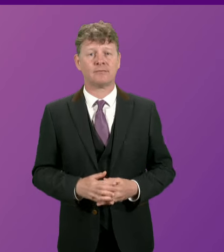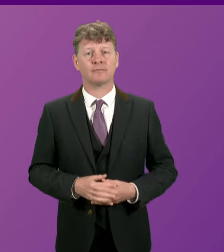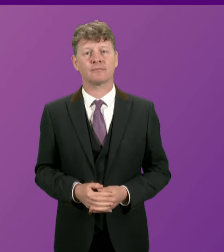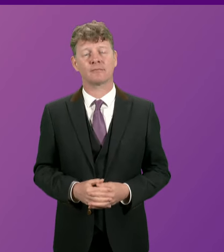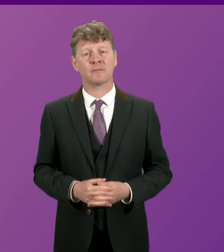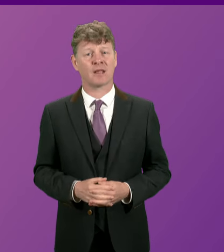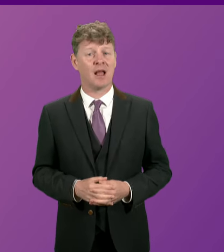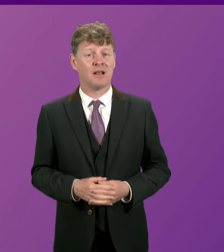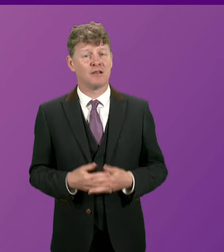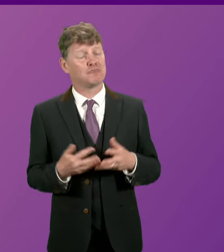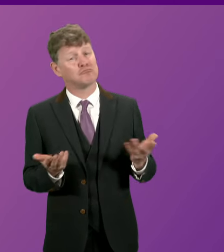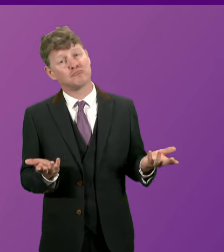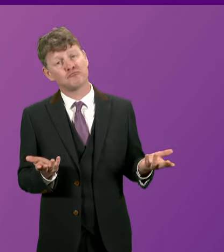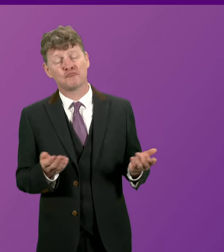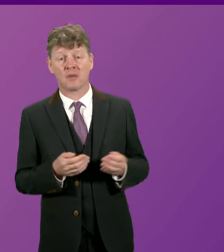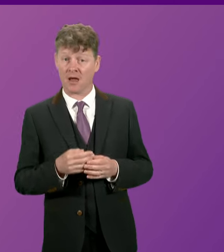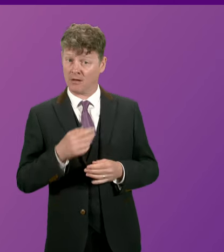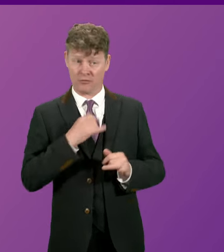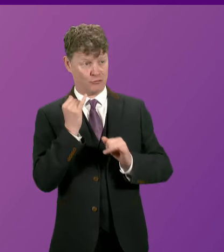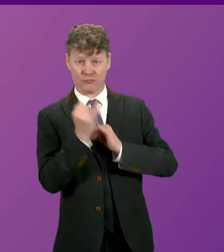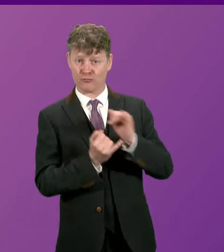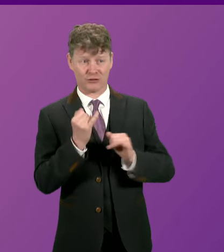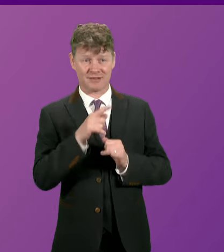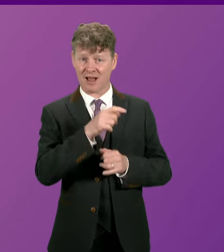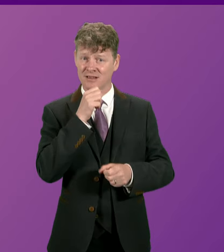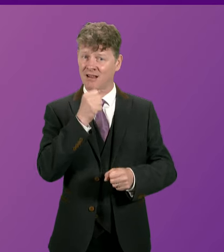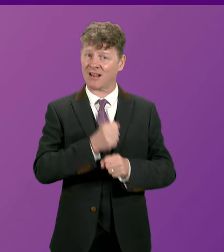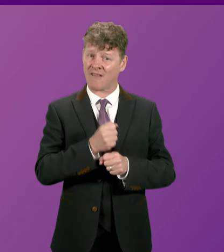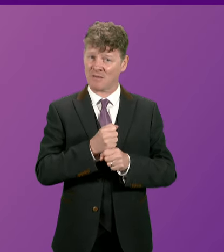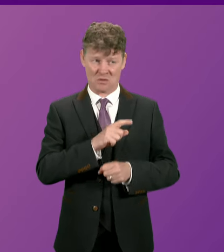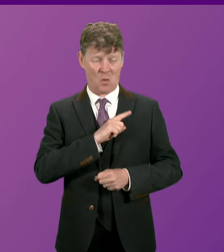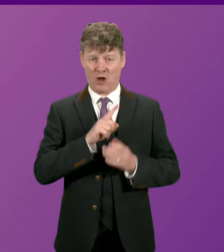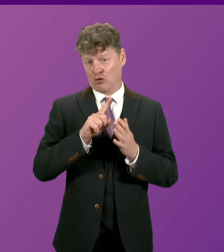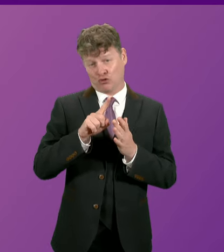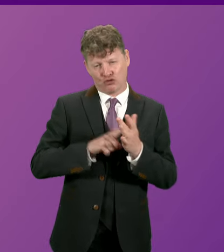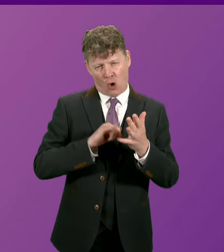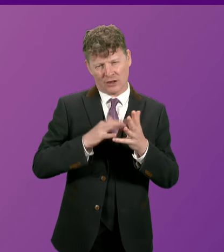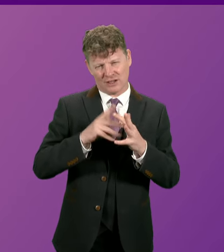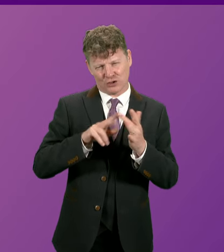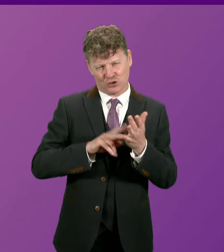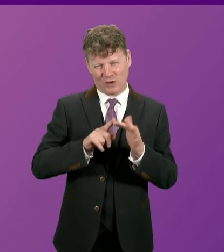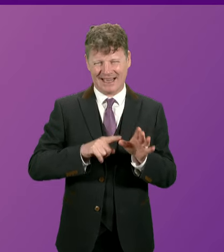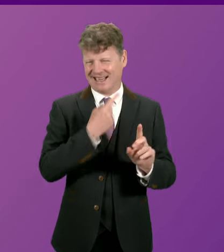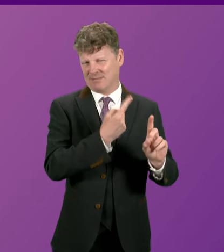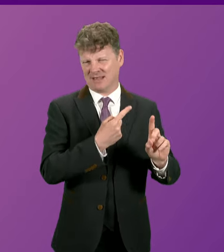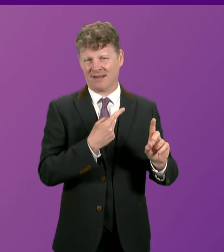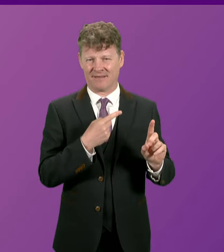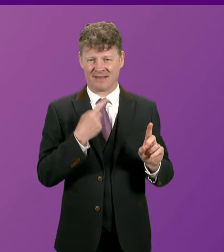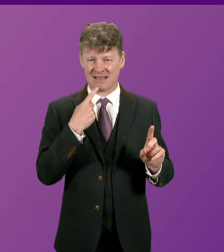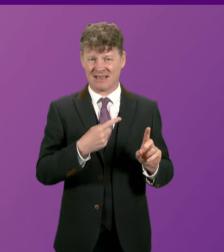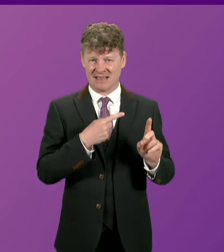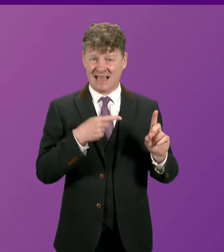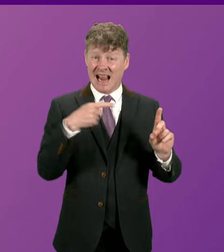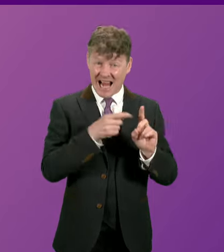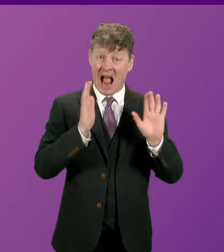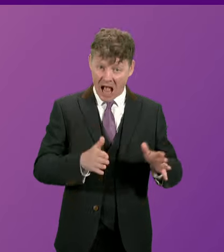I mean, my criticism of the government was mainly brought on by John Swinney's comments today that says everything's so bad, he's got to